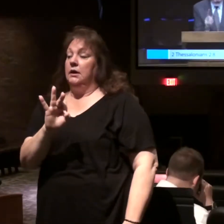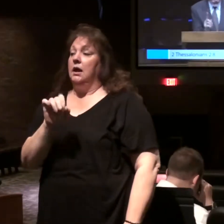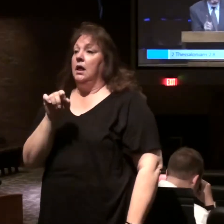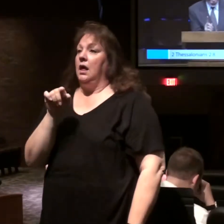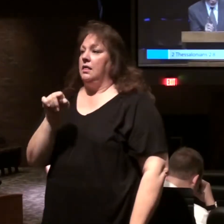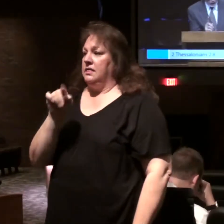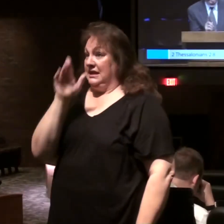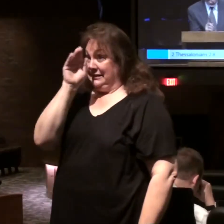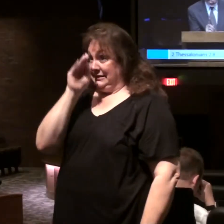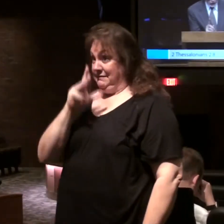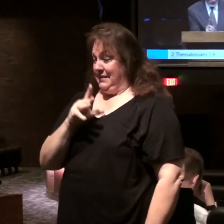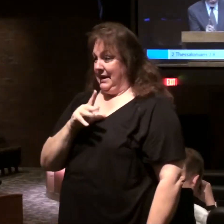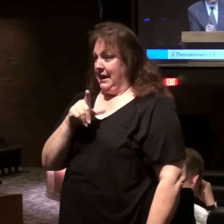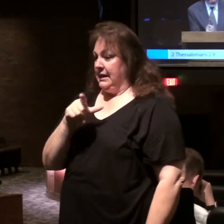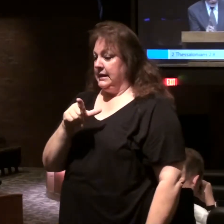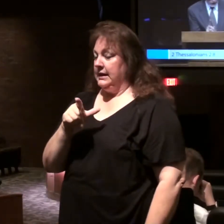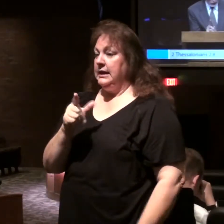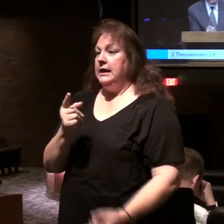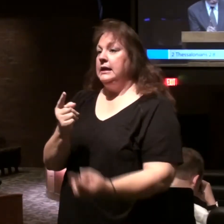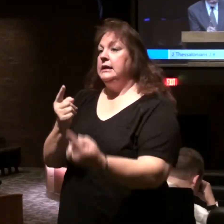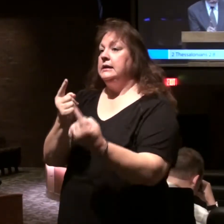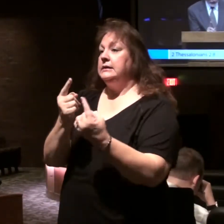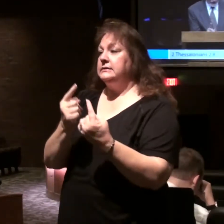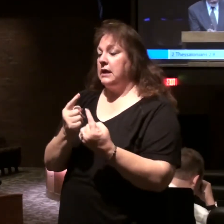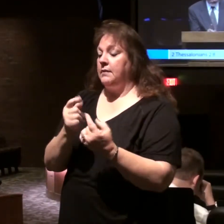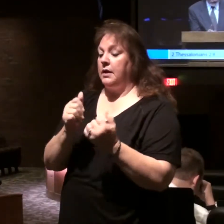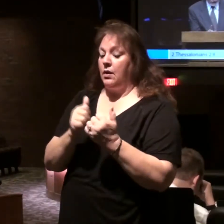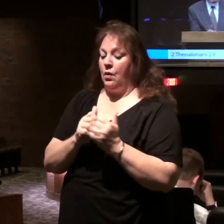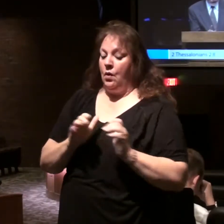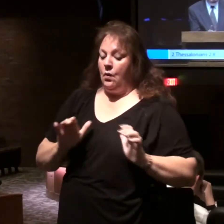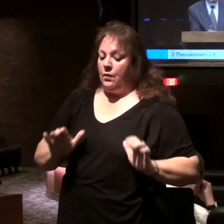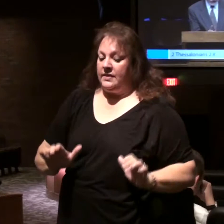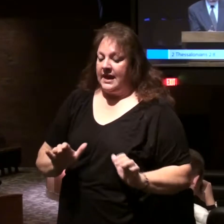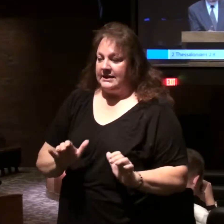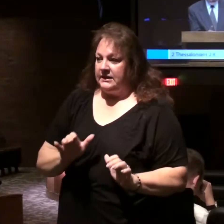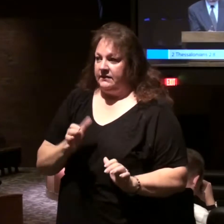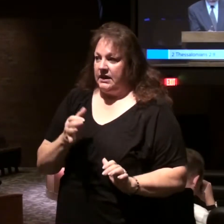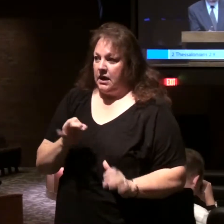this is the one whose coming is in accord with the activity of